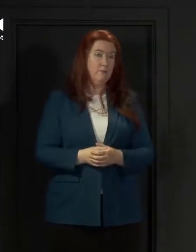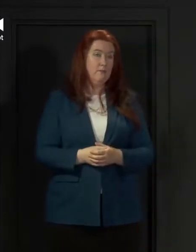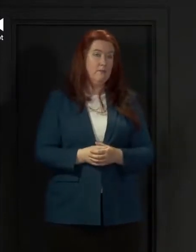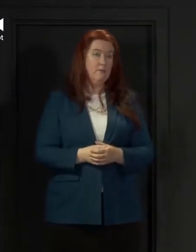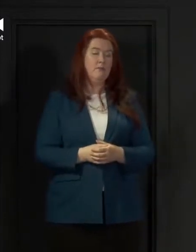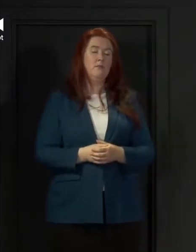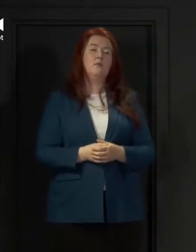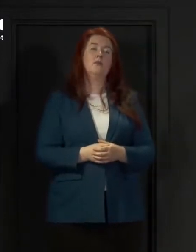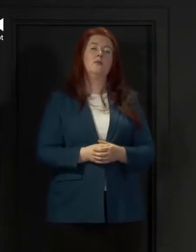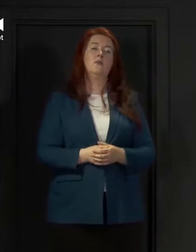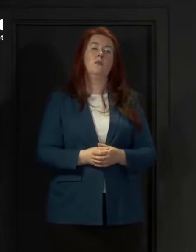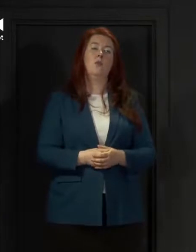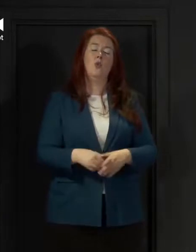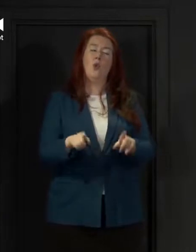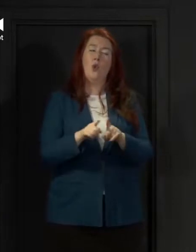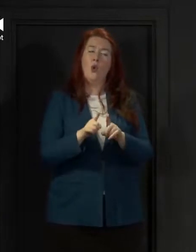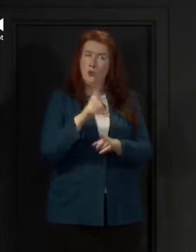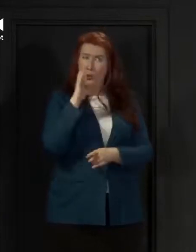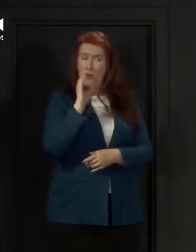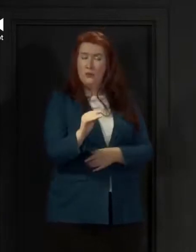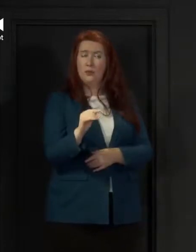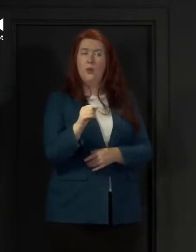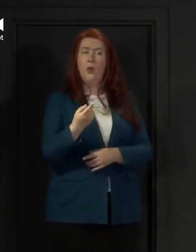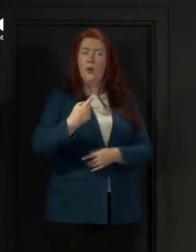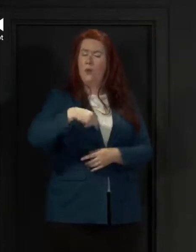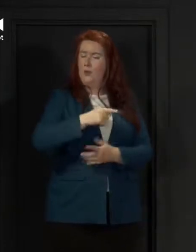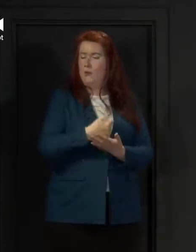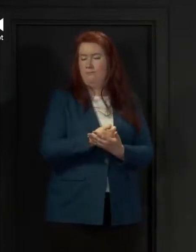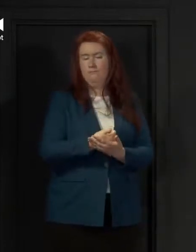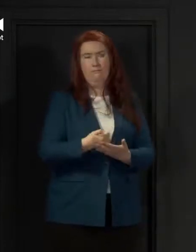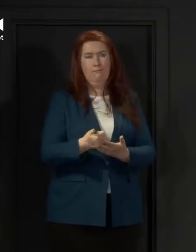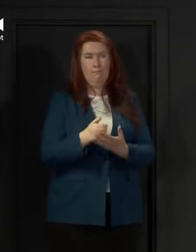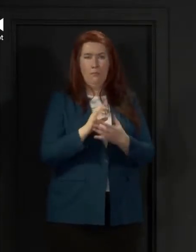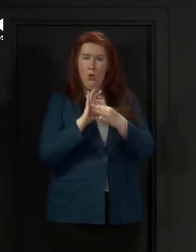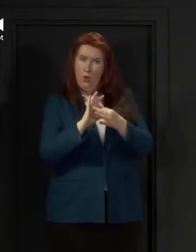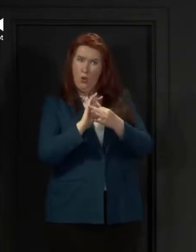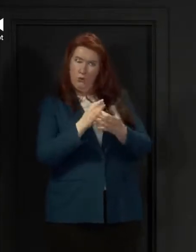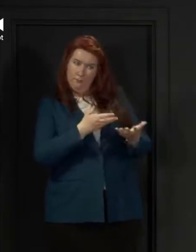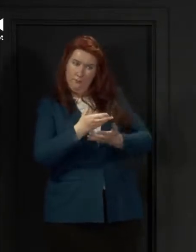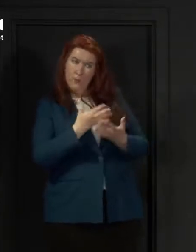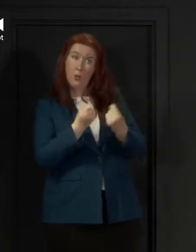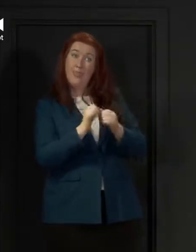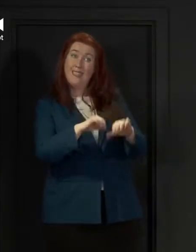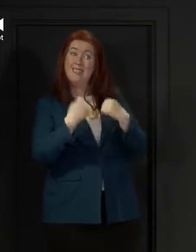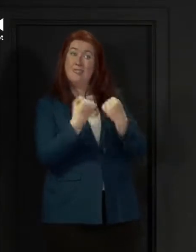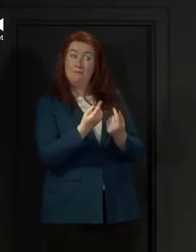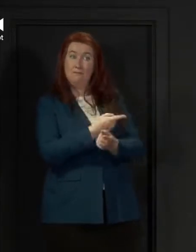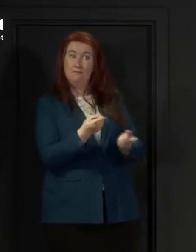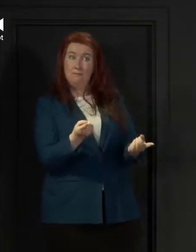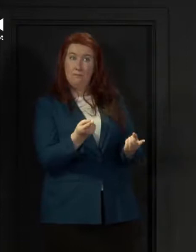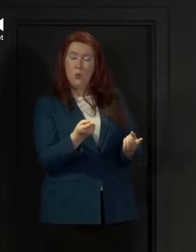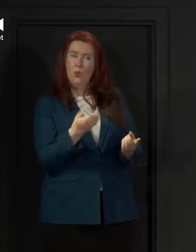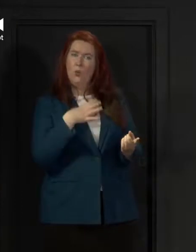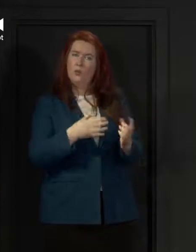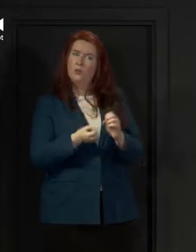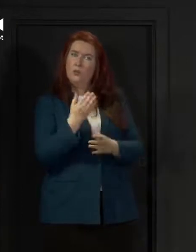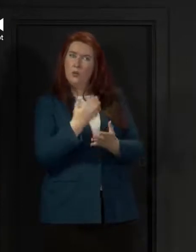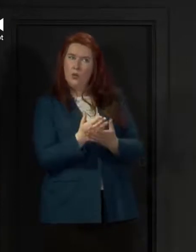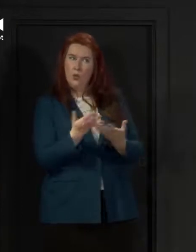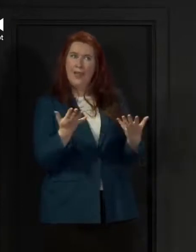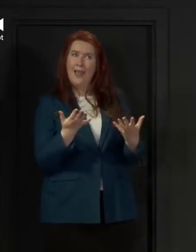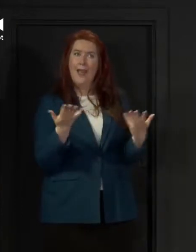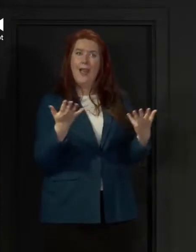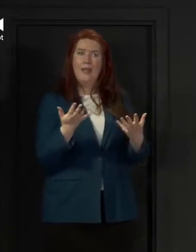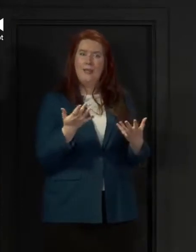thing I would say is that we are in constant contact with those teams in order to identify where there